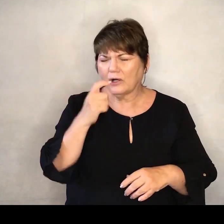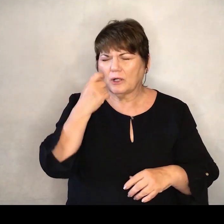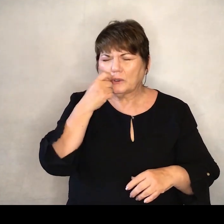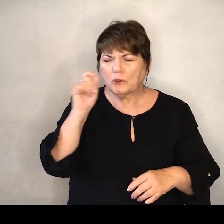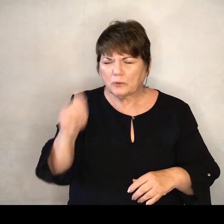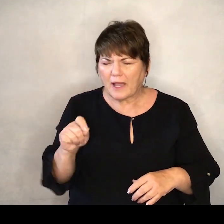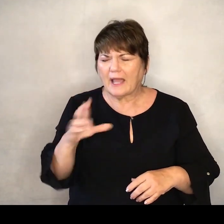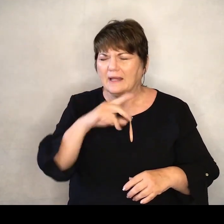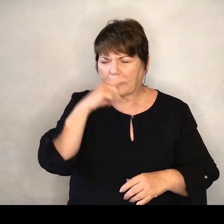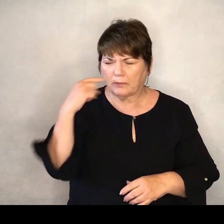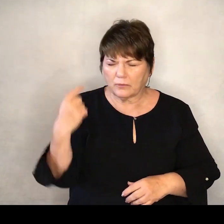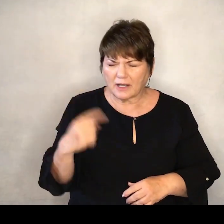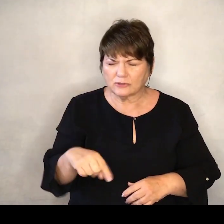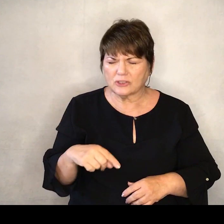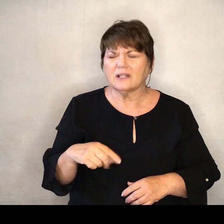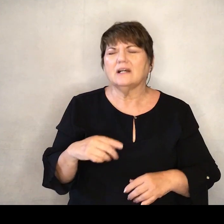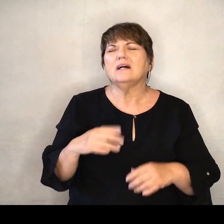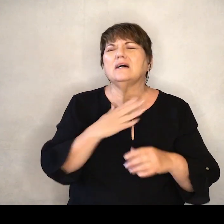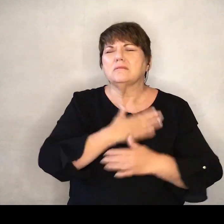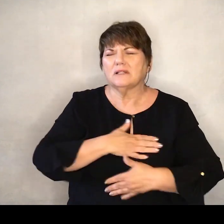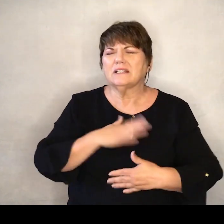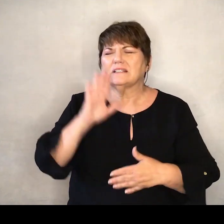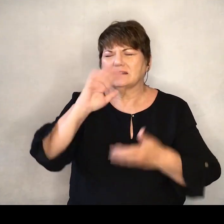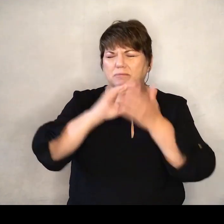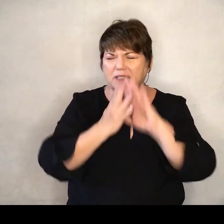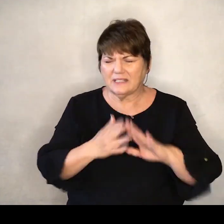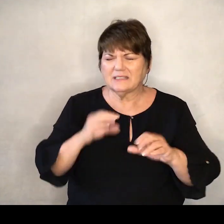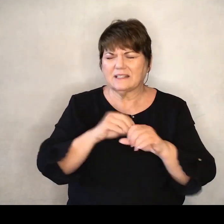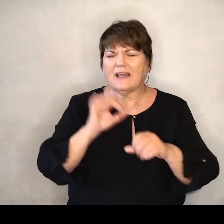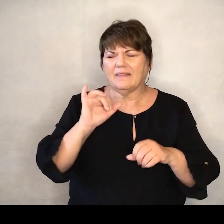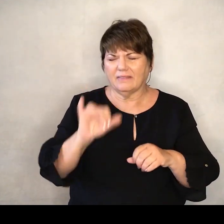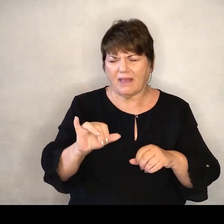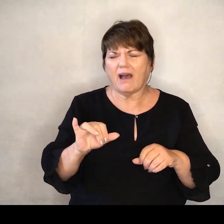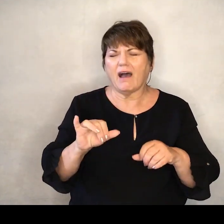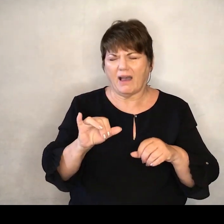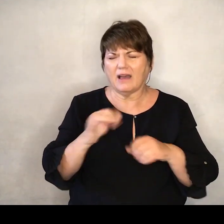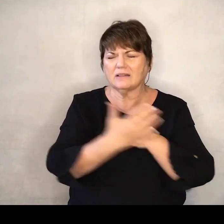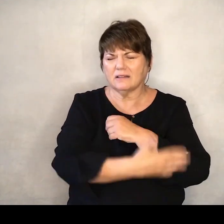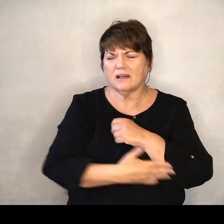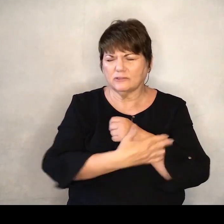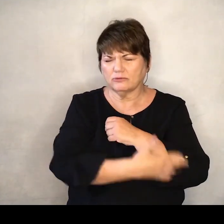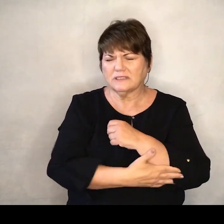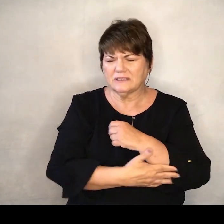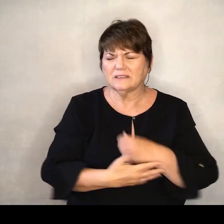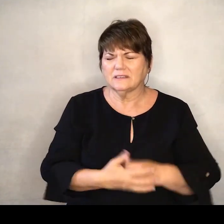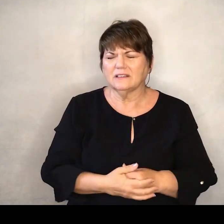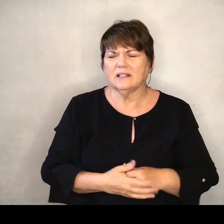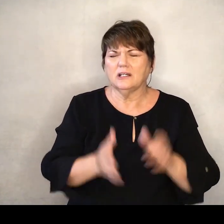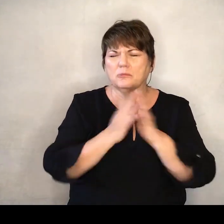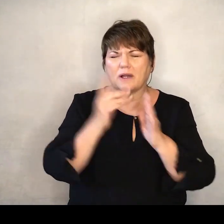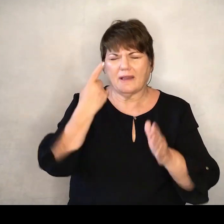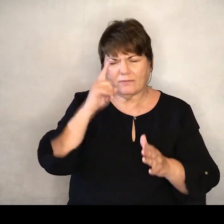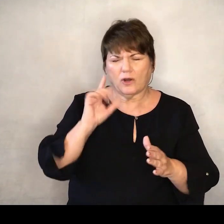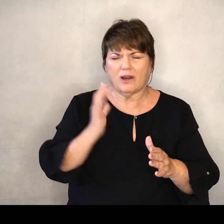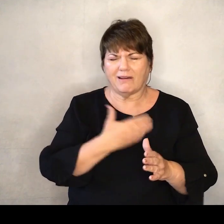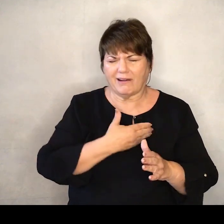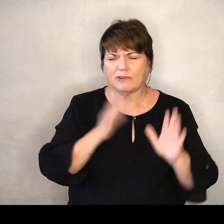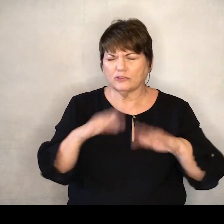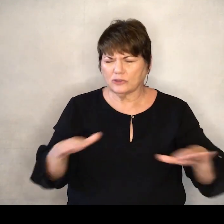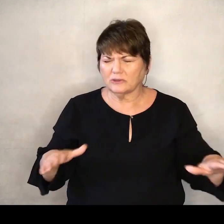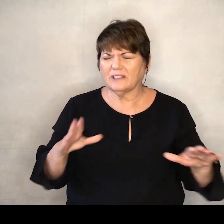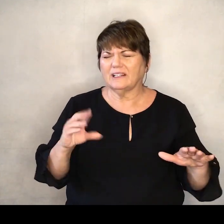Please bring your peace to that part of the world We pray for our middle school and high school kids